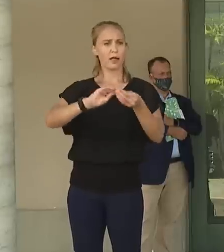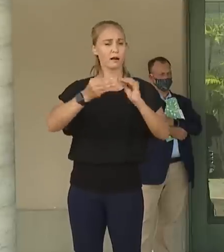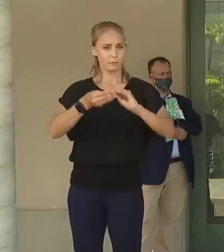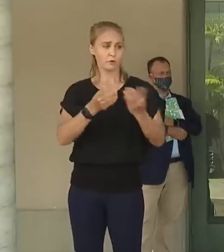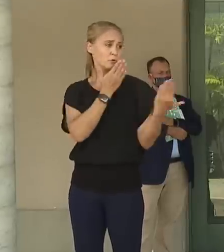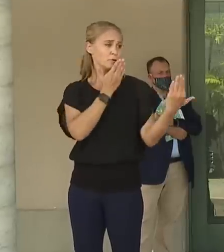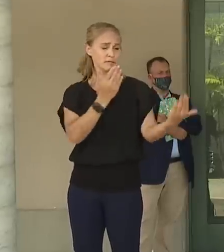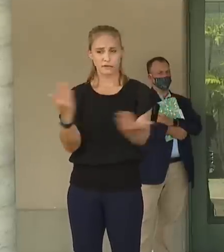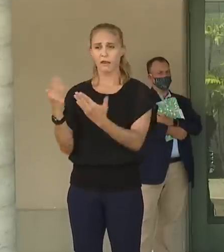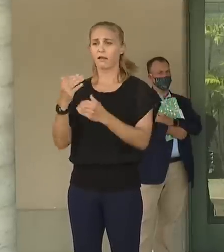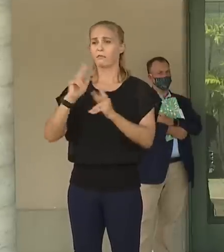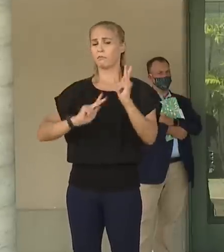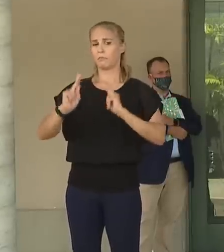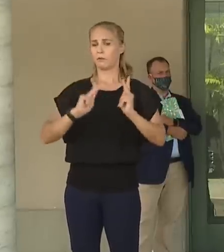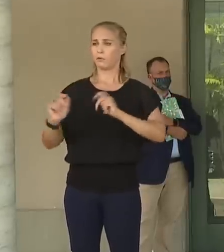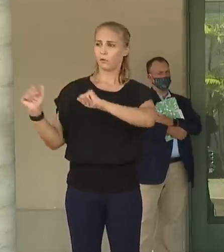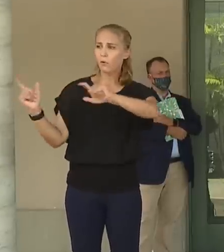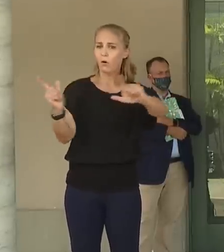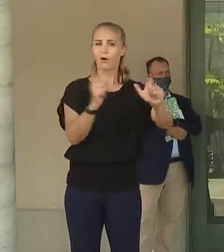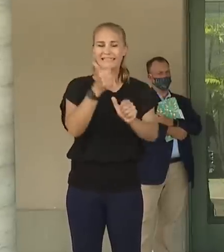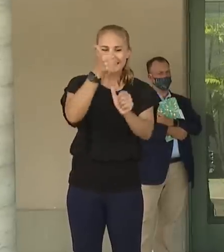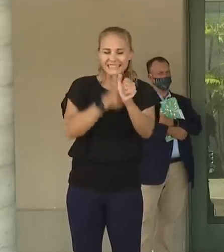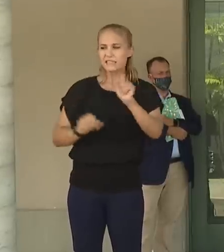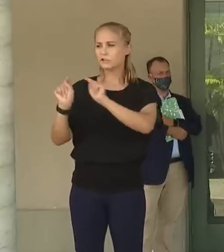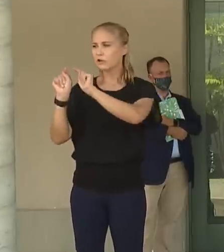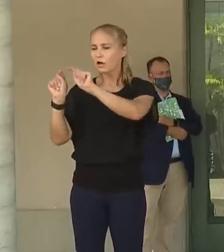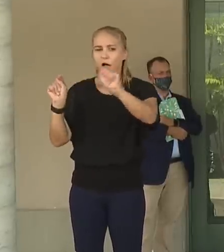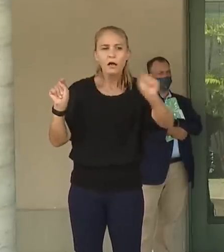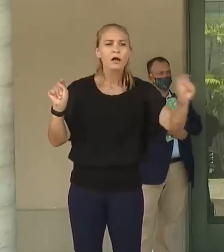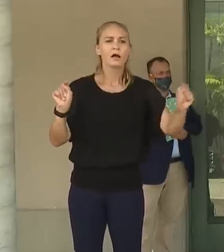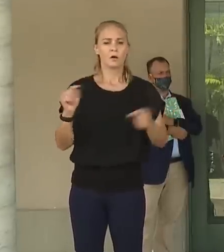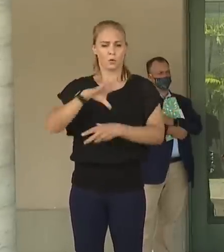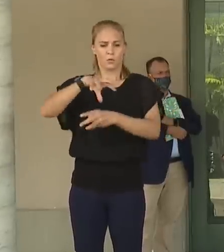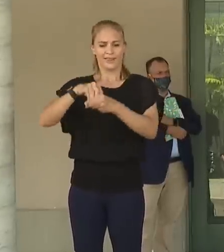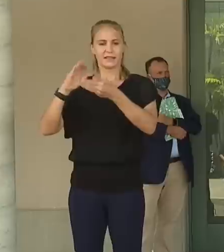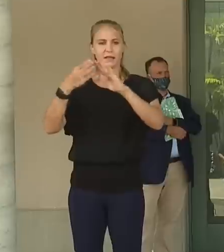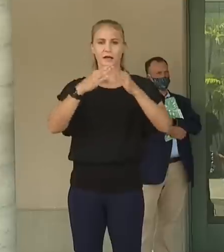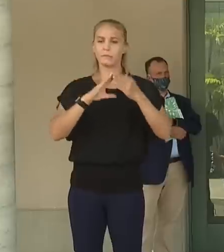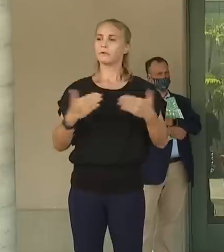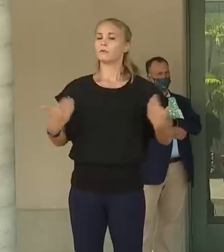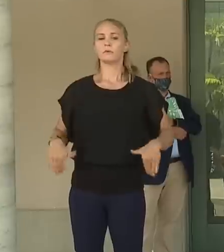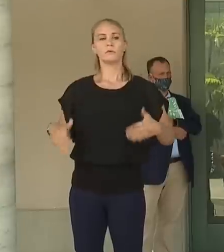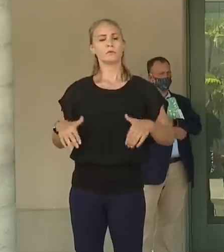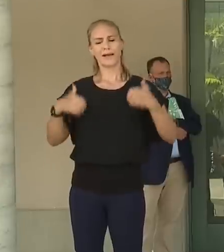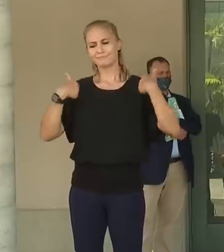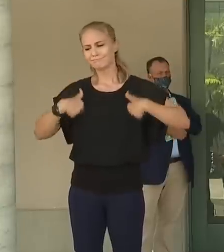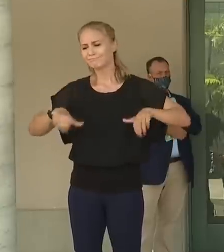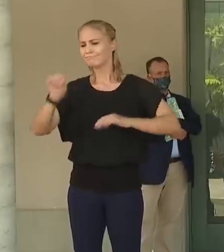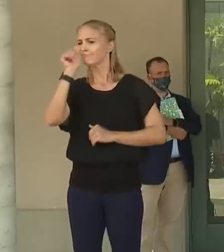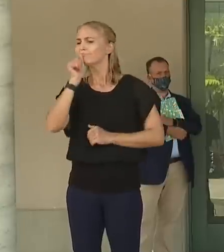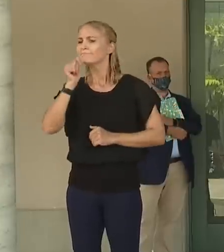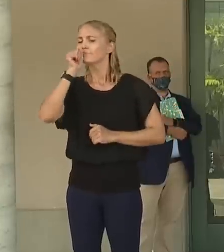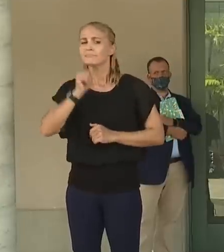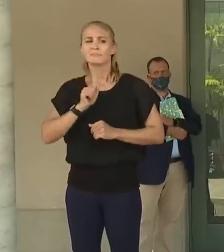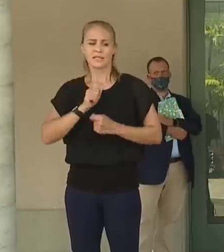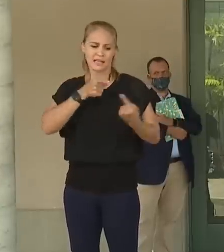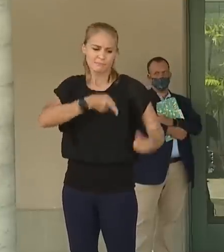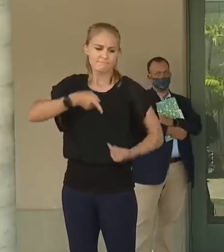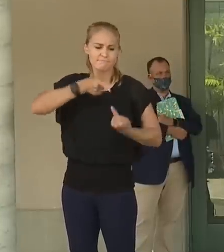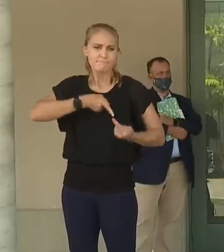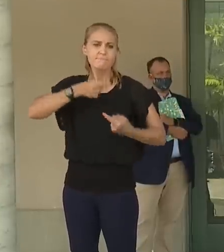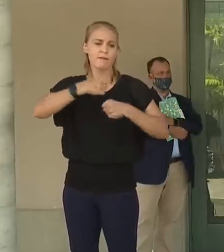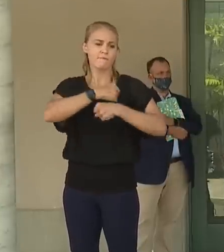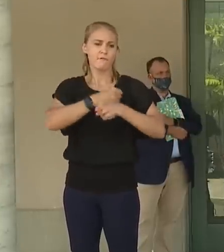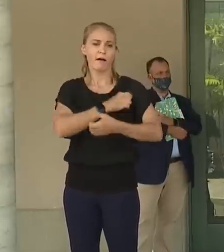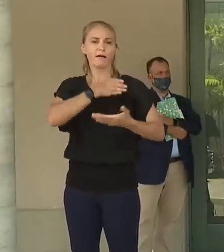thank everyone. I know that each and every one of us in this community has made sacrifices in this battle against